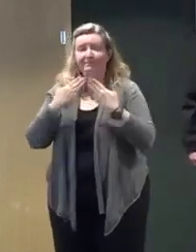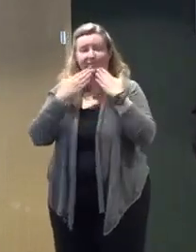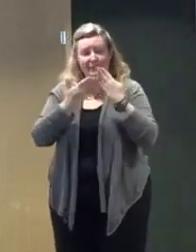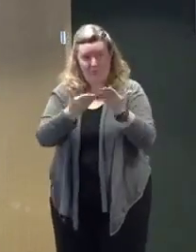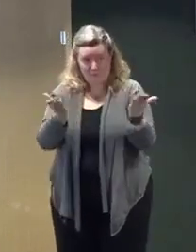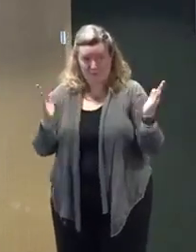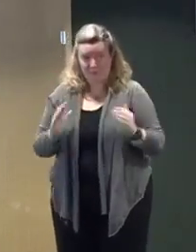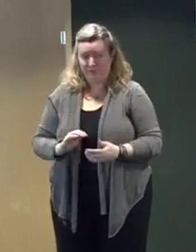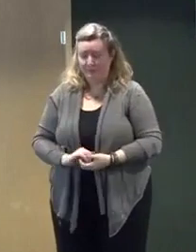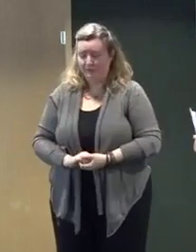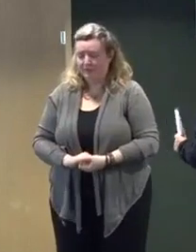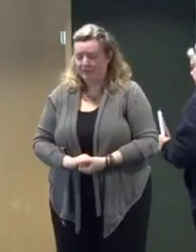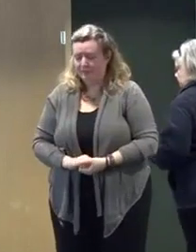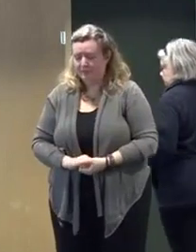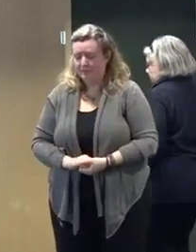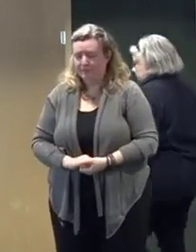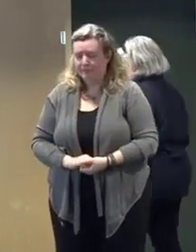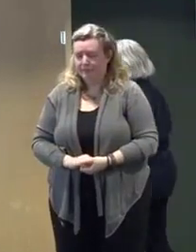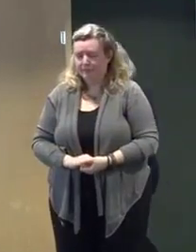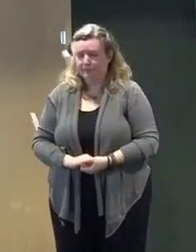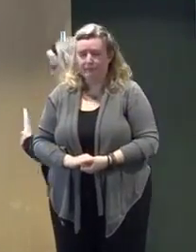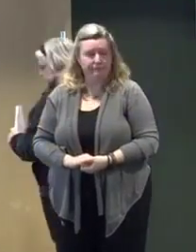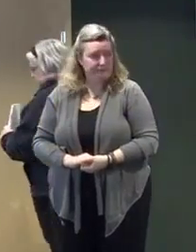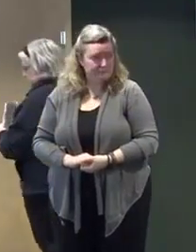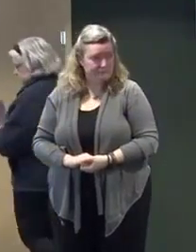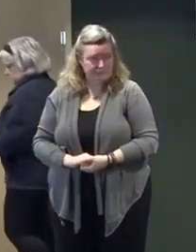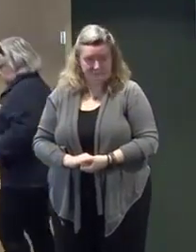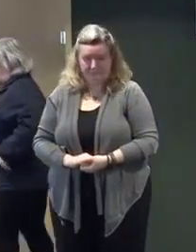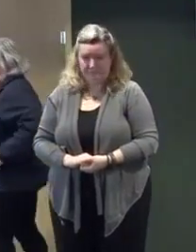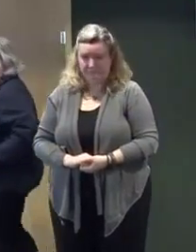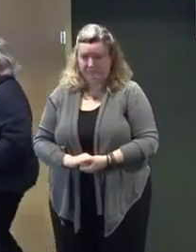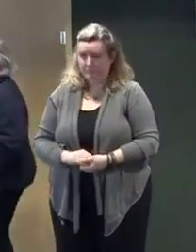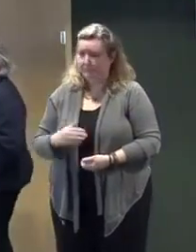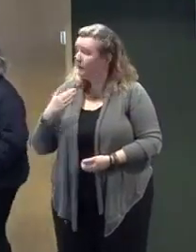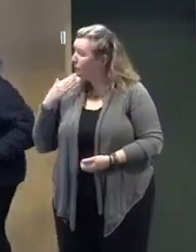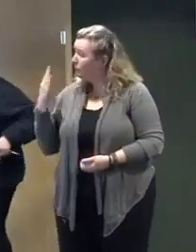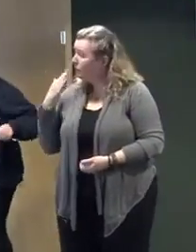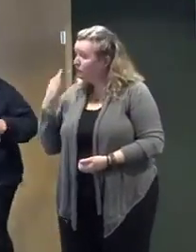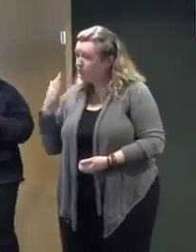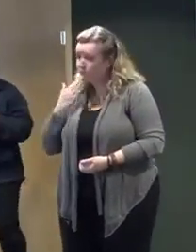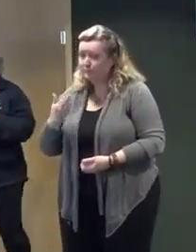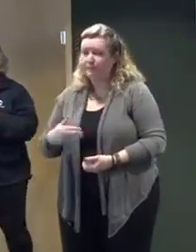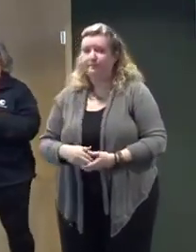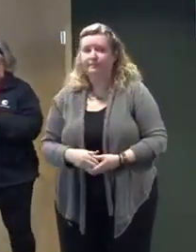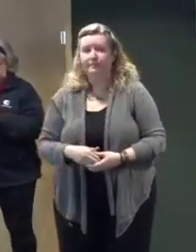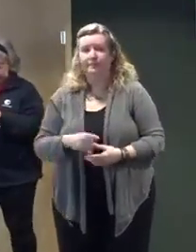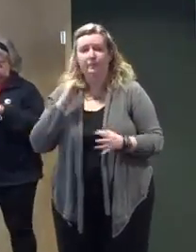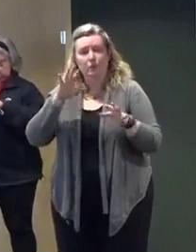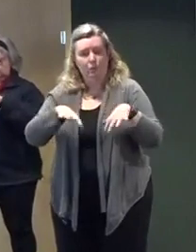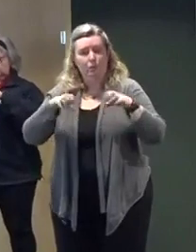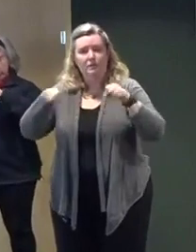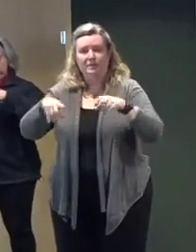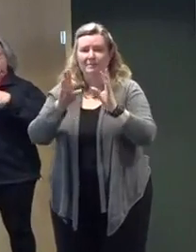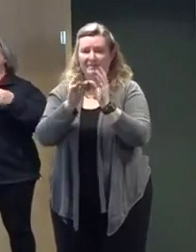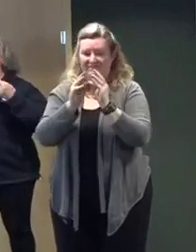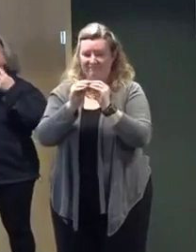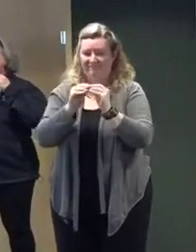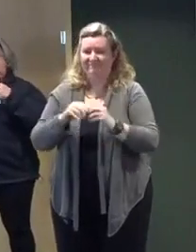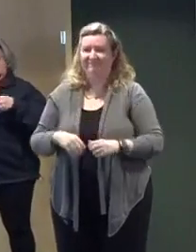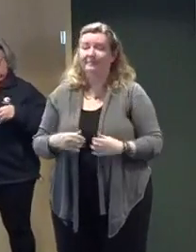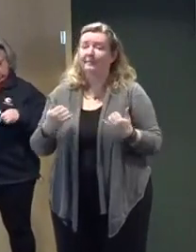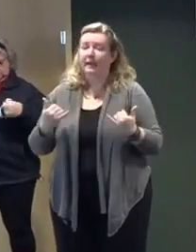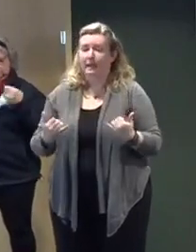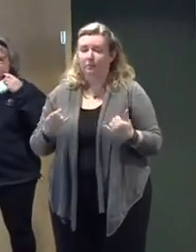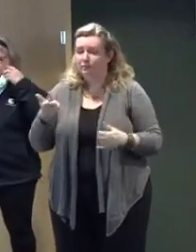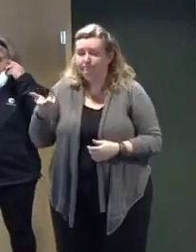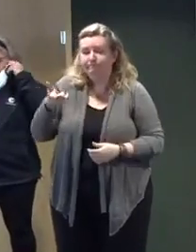you, Diane. Thank you, Diane. And thank you, as always, for hosting us so graciously. Please help me welcome the Superintendent of State